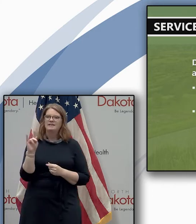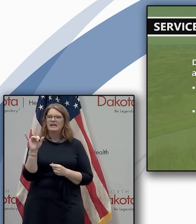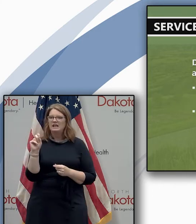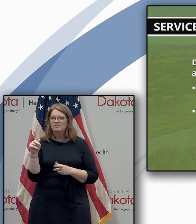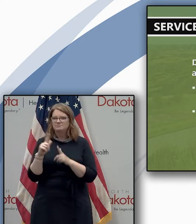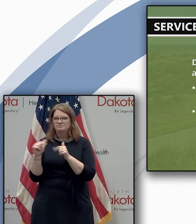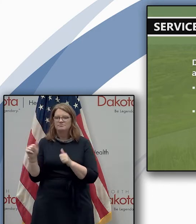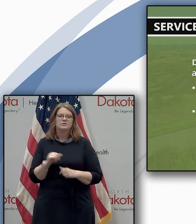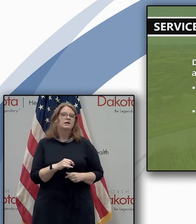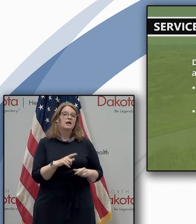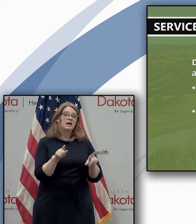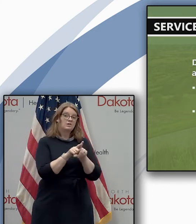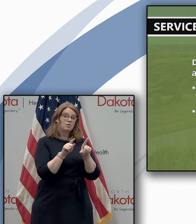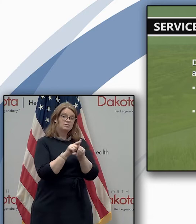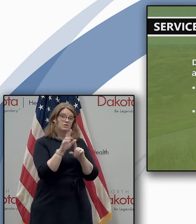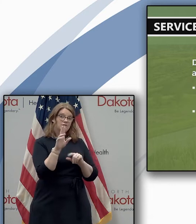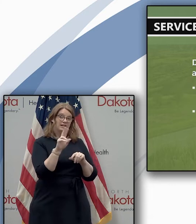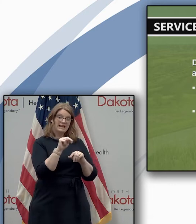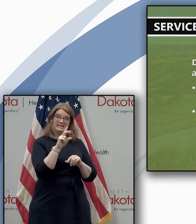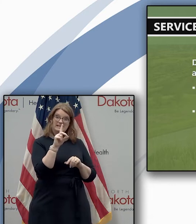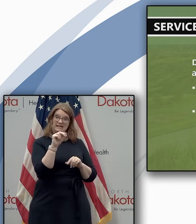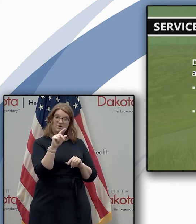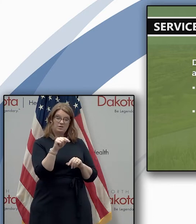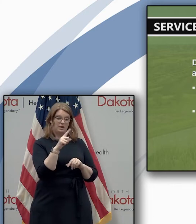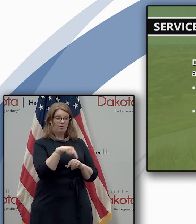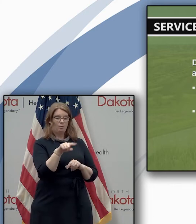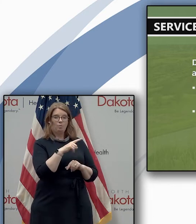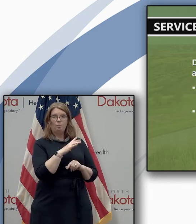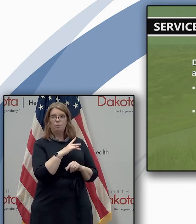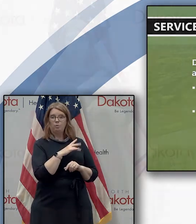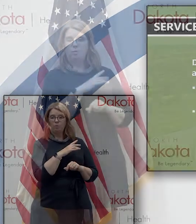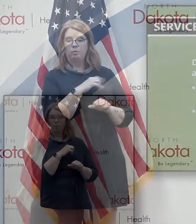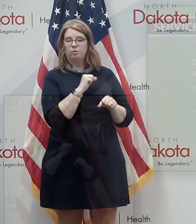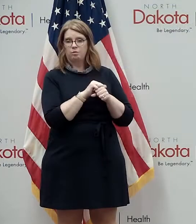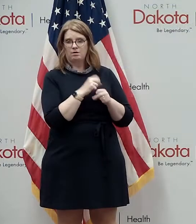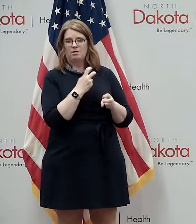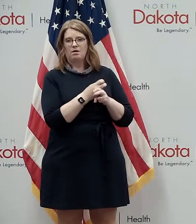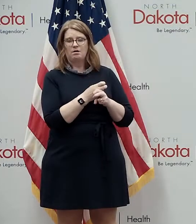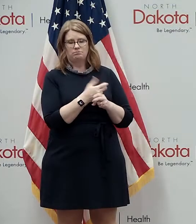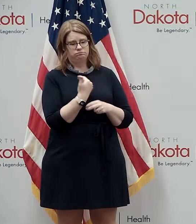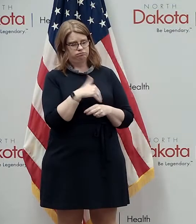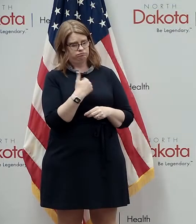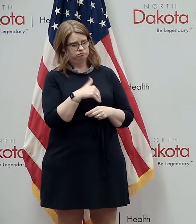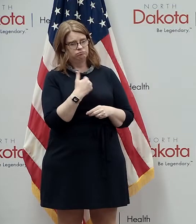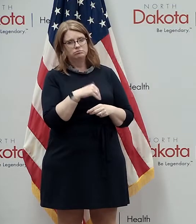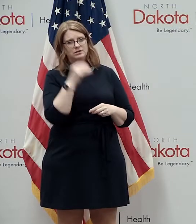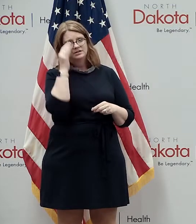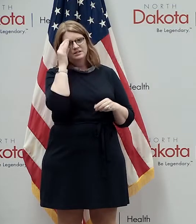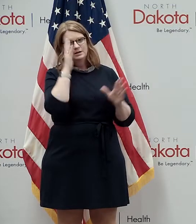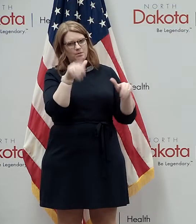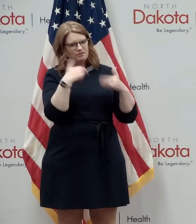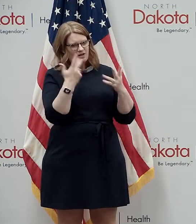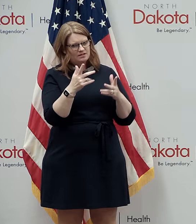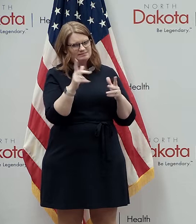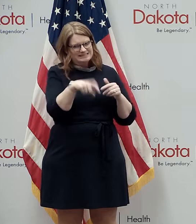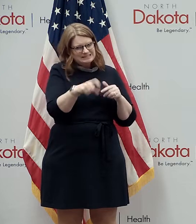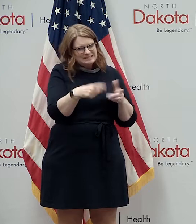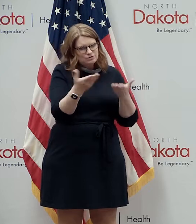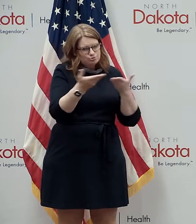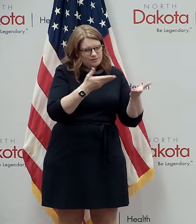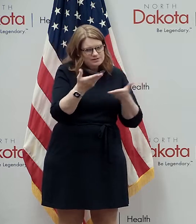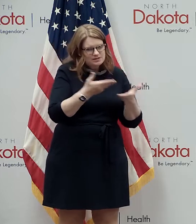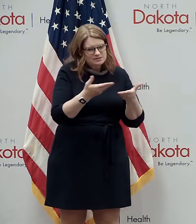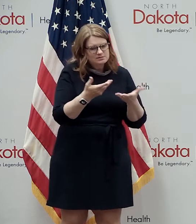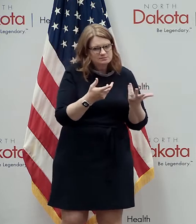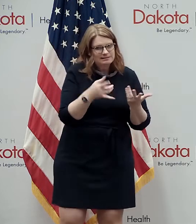dedicated nd dot team members for their hard work through covet 19 as they continue delivering essential services and even more